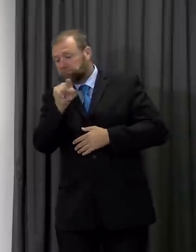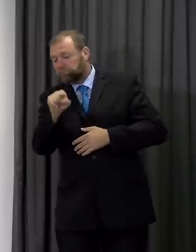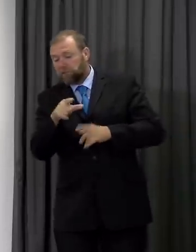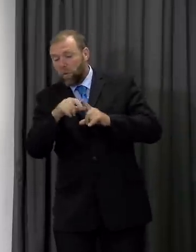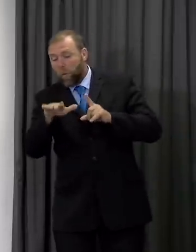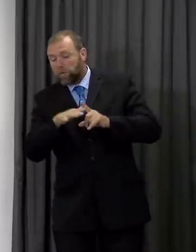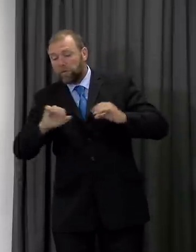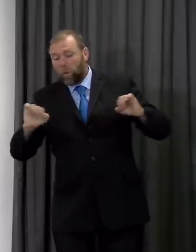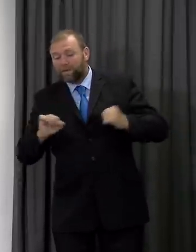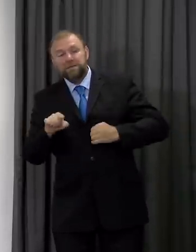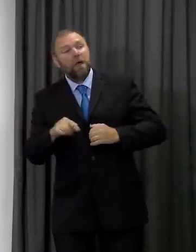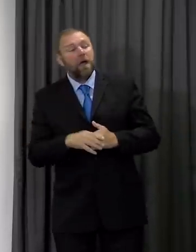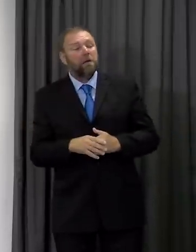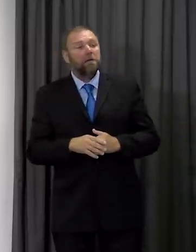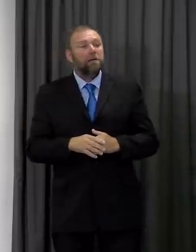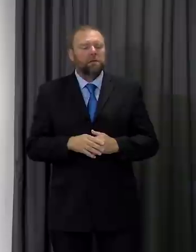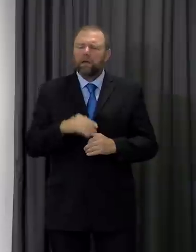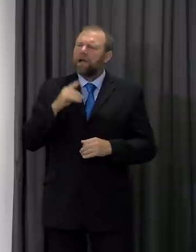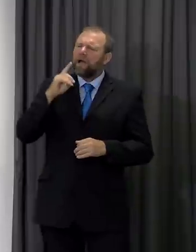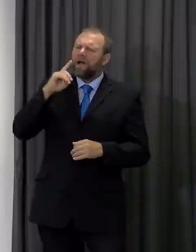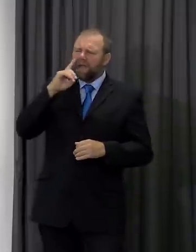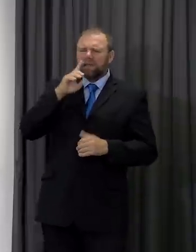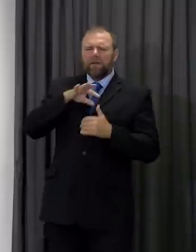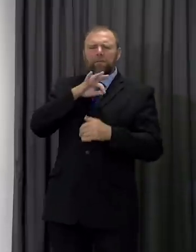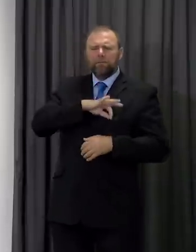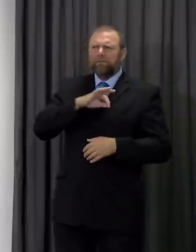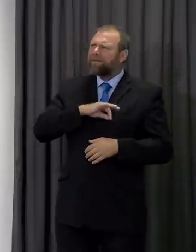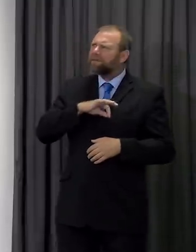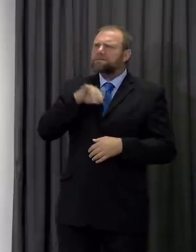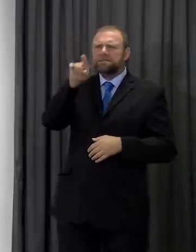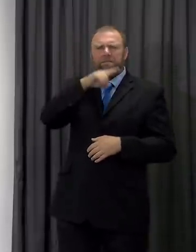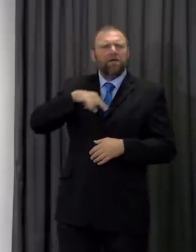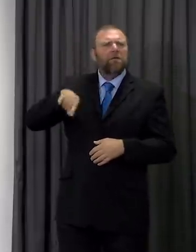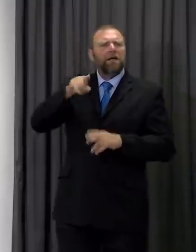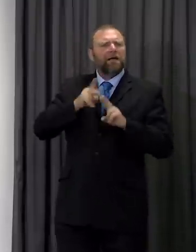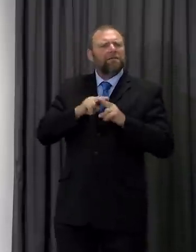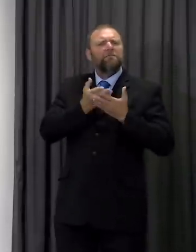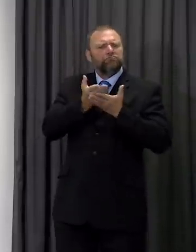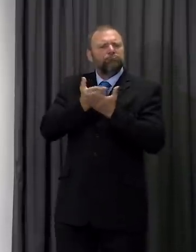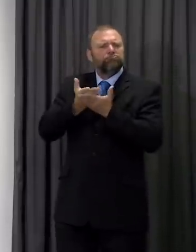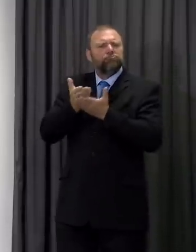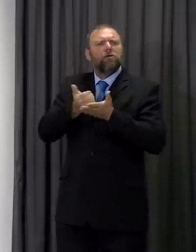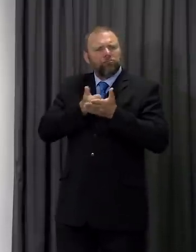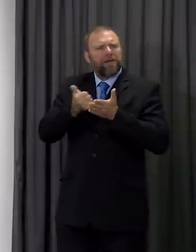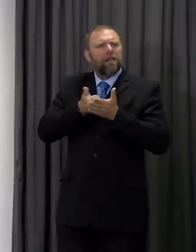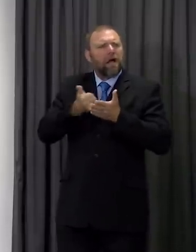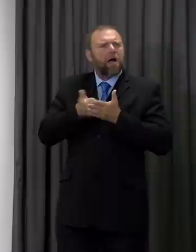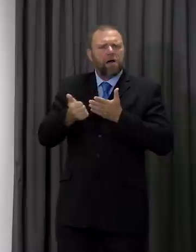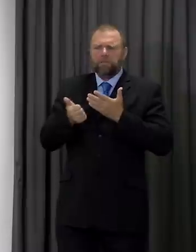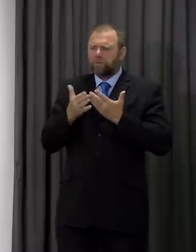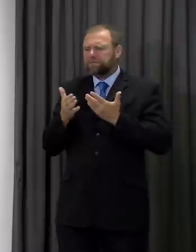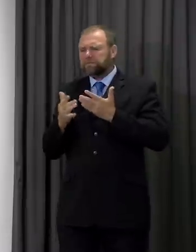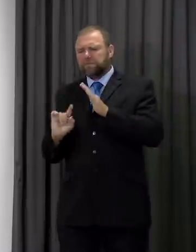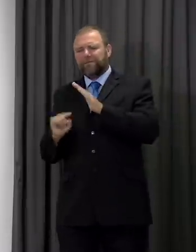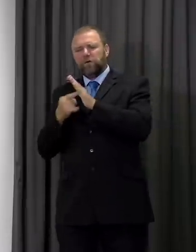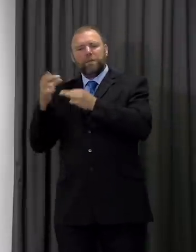I think it would be of the benefit of all of us if that's the sort of conversation that were taking place at a regular level between the first ministers and the prime